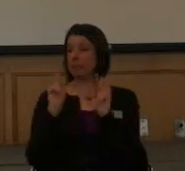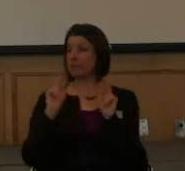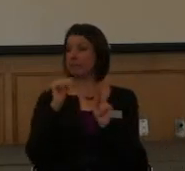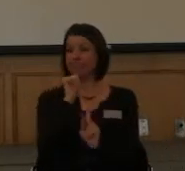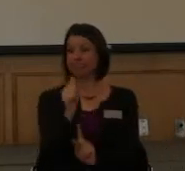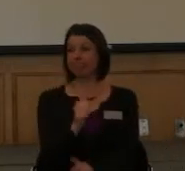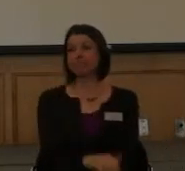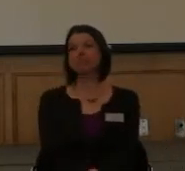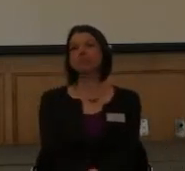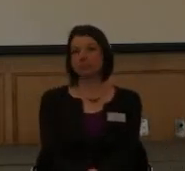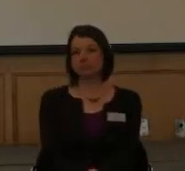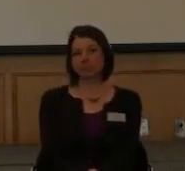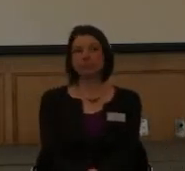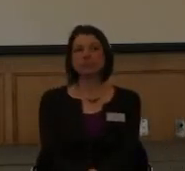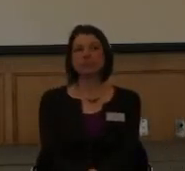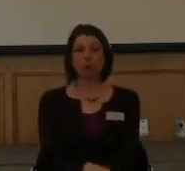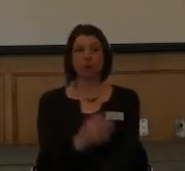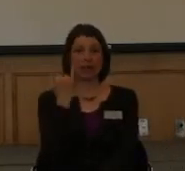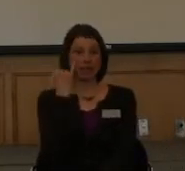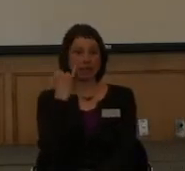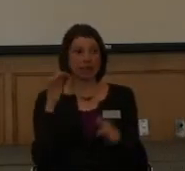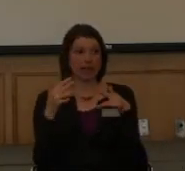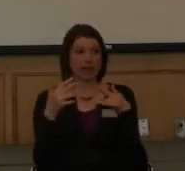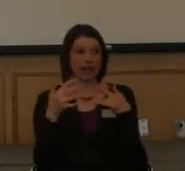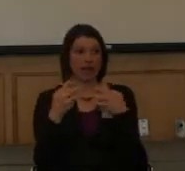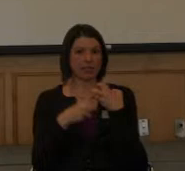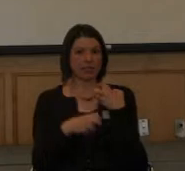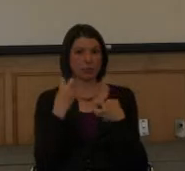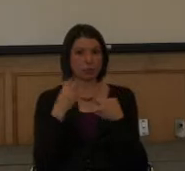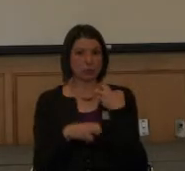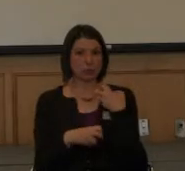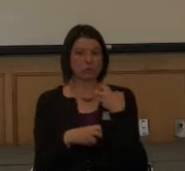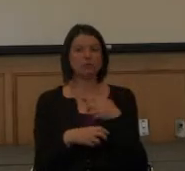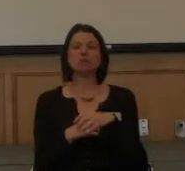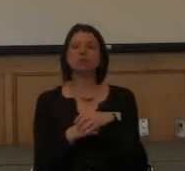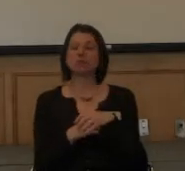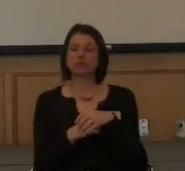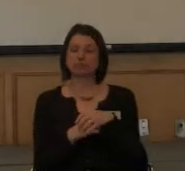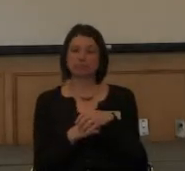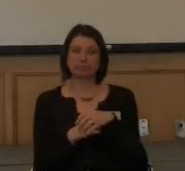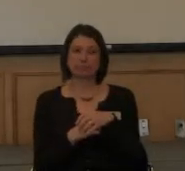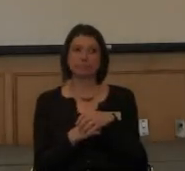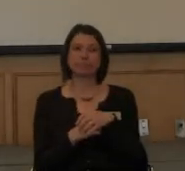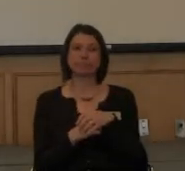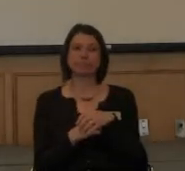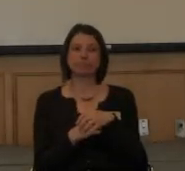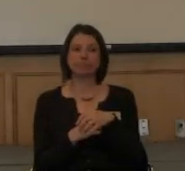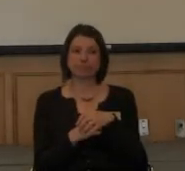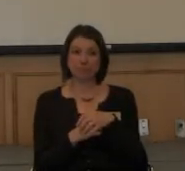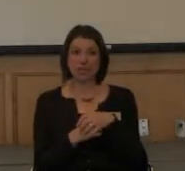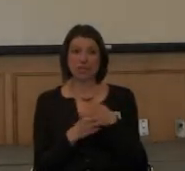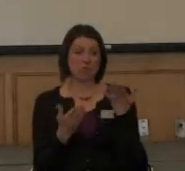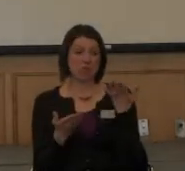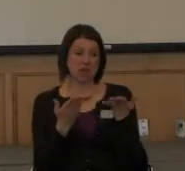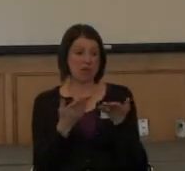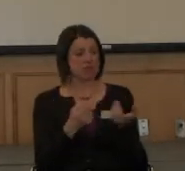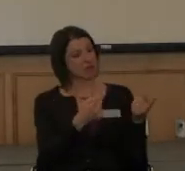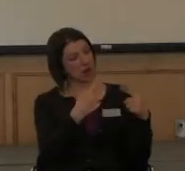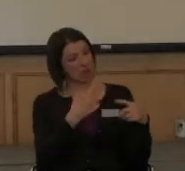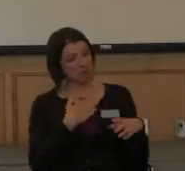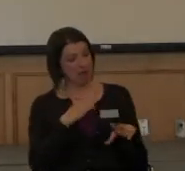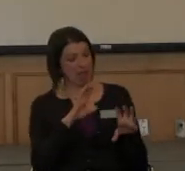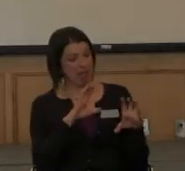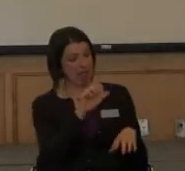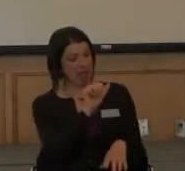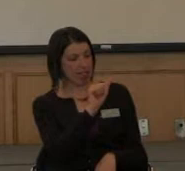You know, like I said, a person who has an anxiety disorder, that maybe is saying, Hey, you know, you can come to my lab at 2 o